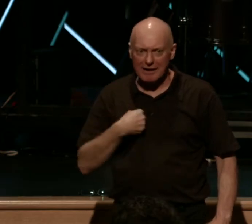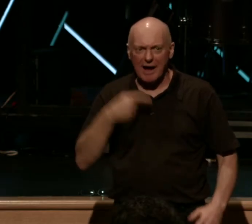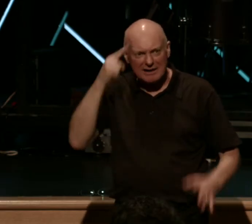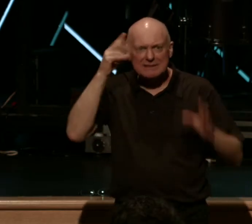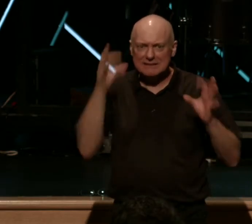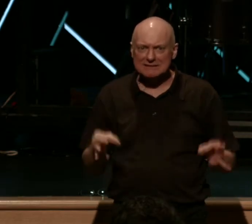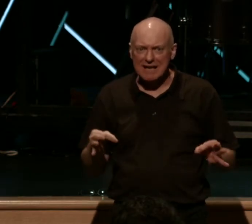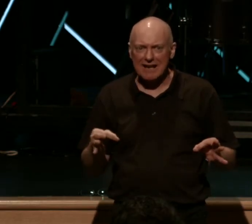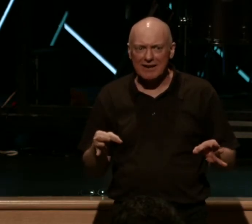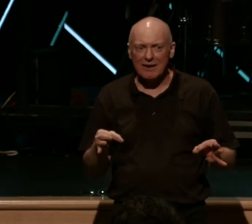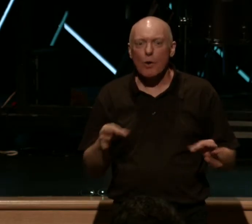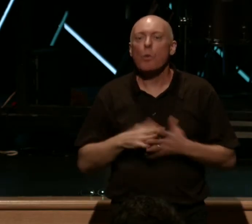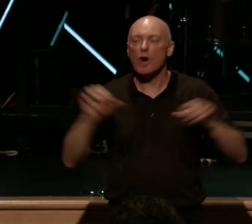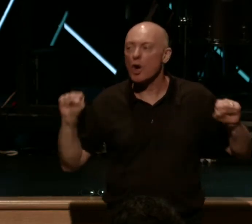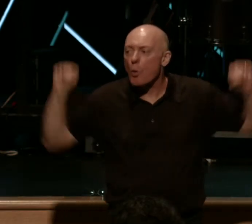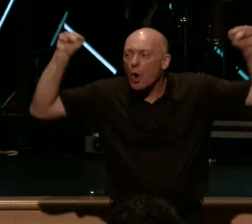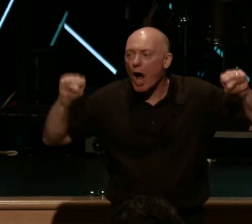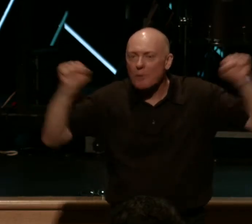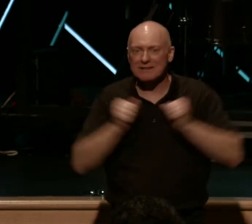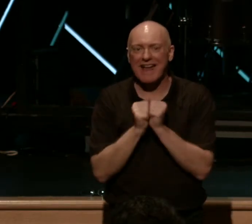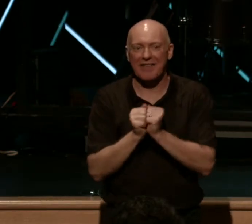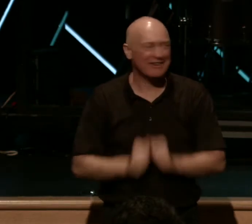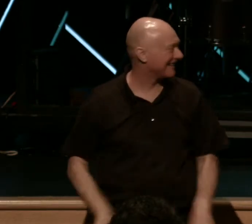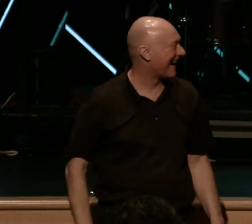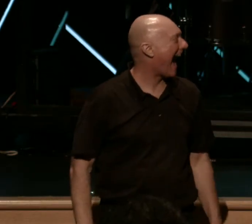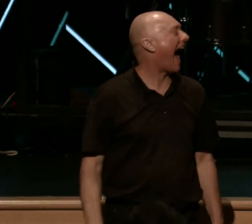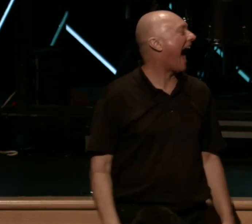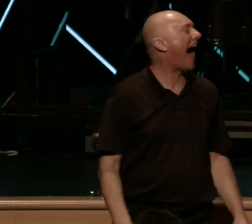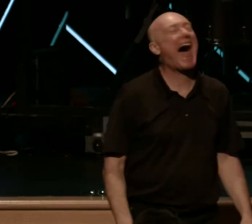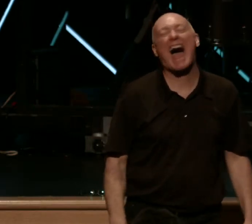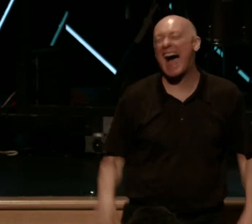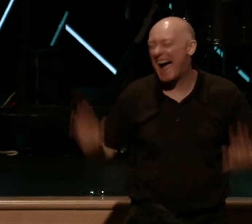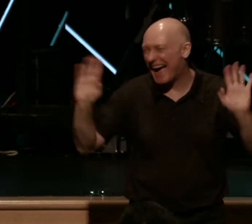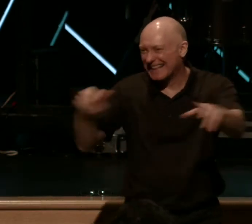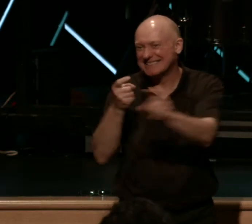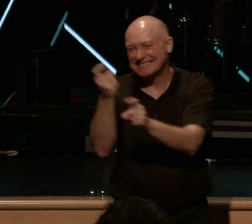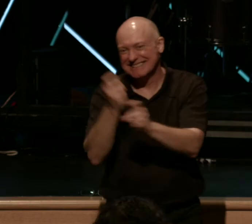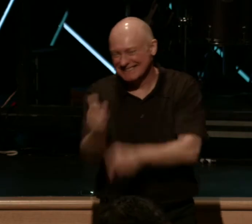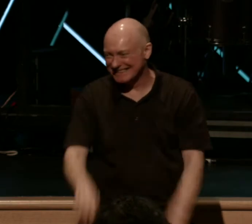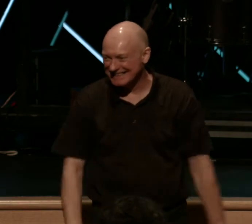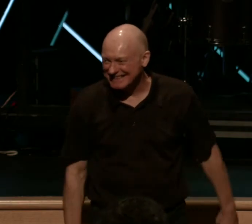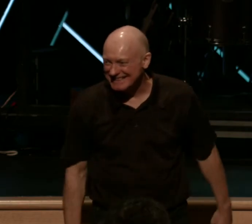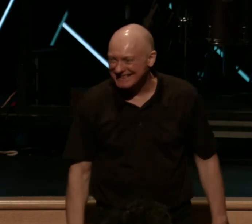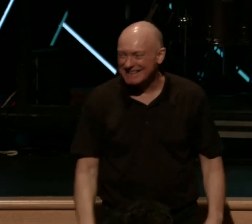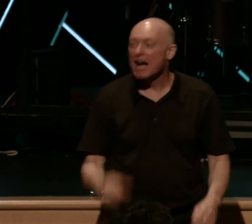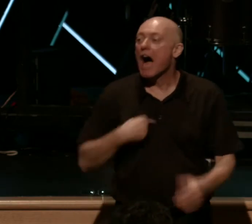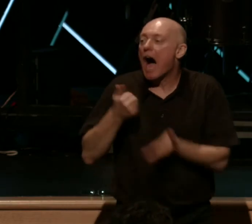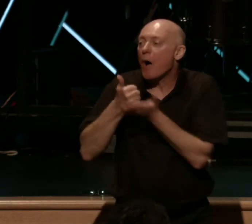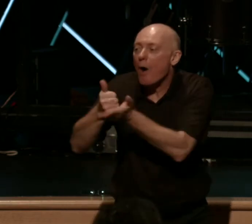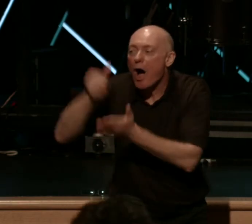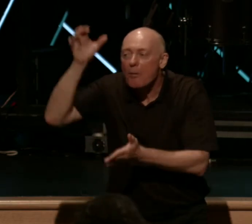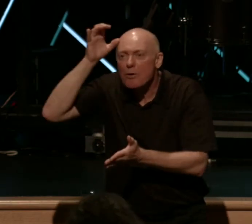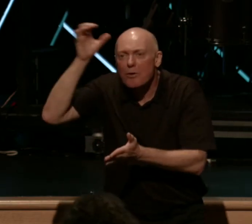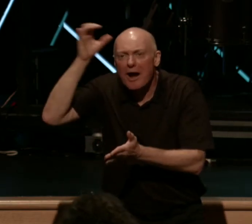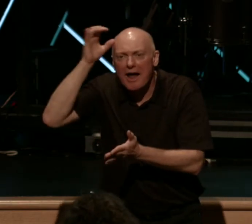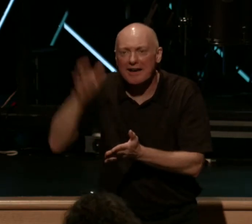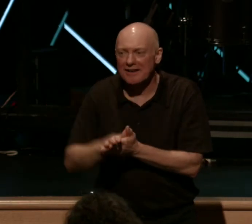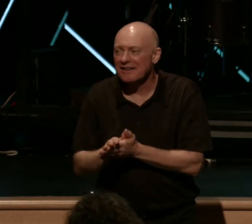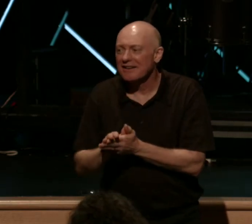work out together. So I'm going to help him, give him a little plan, and we're going to get him in